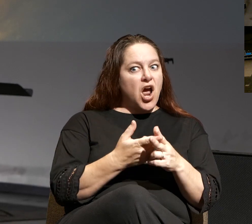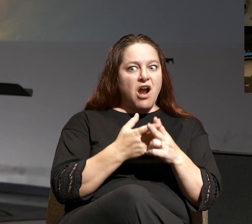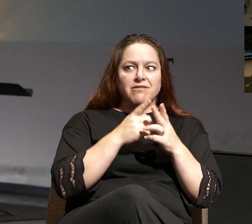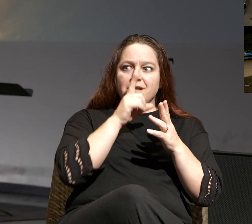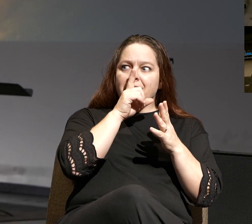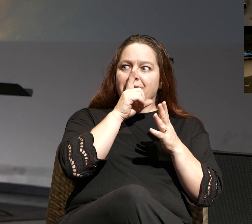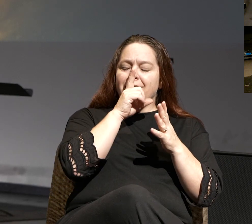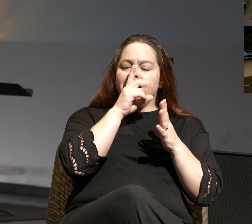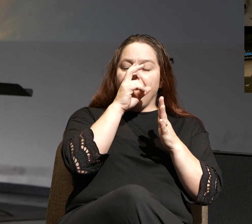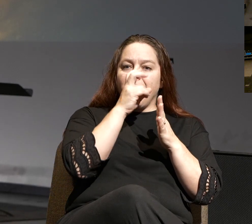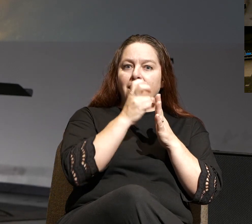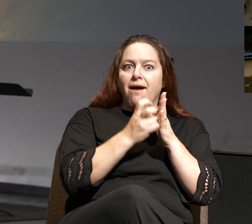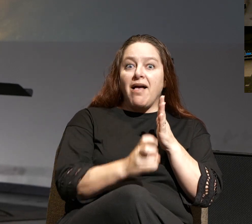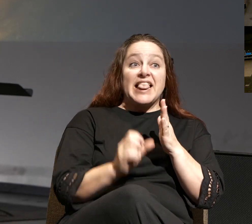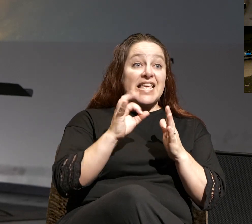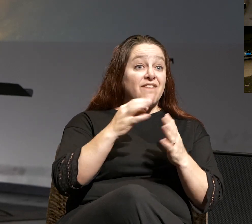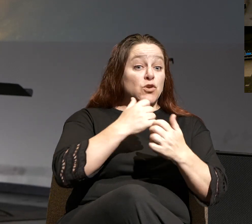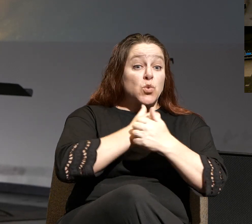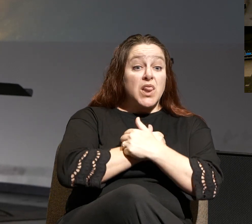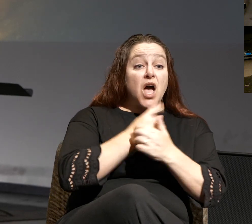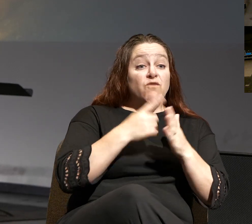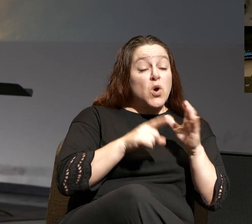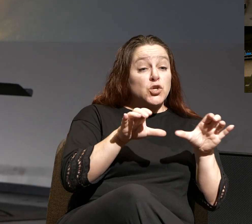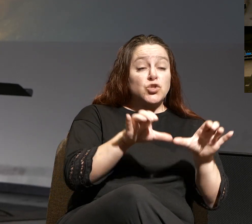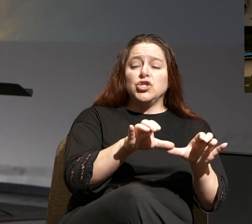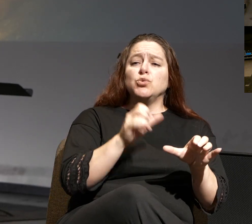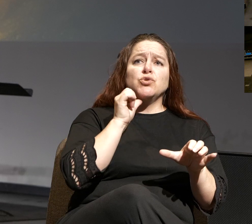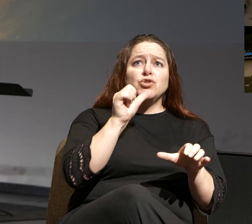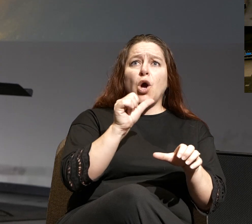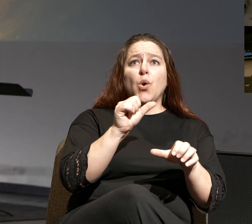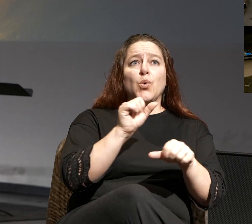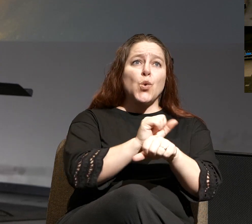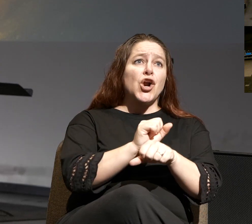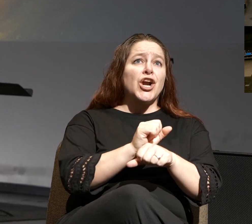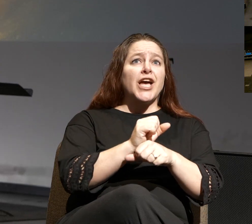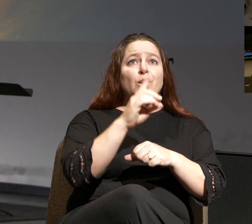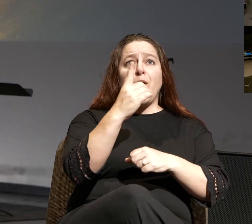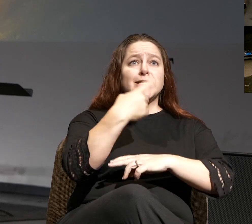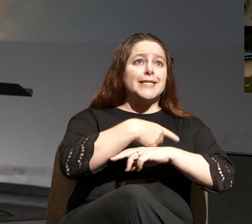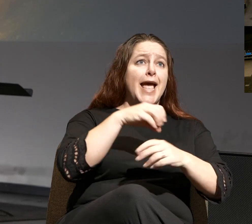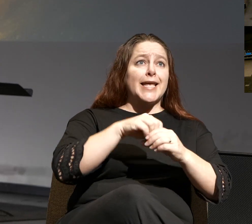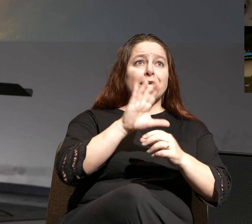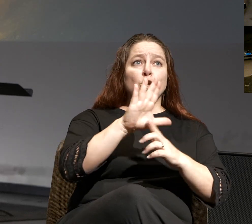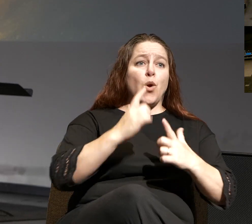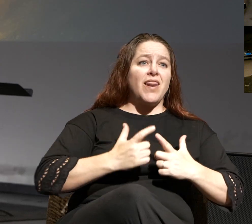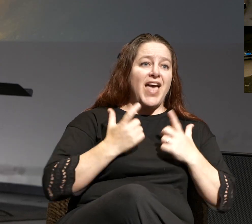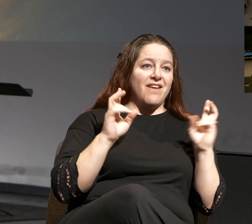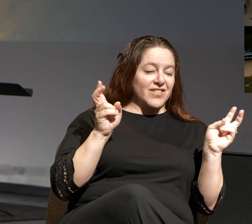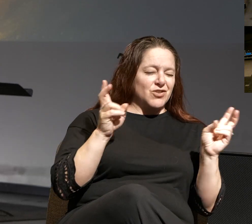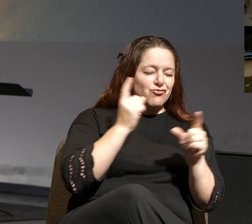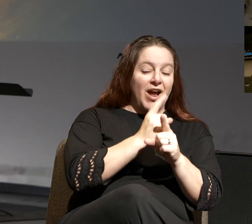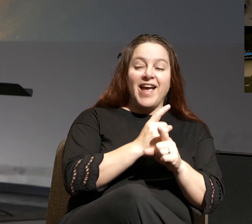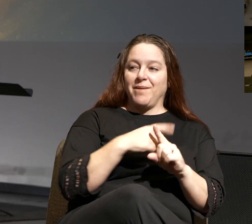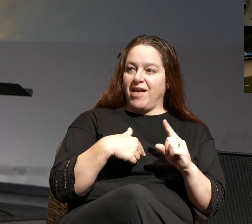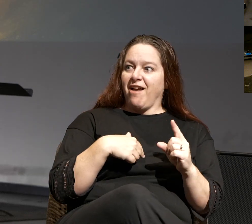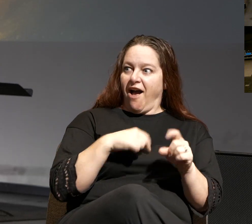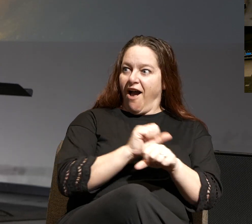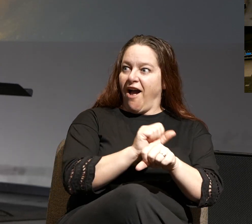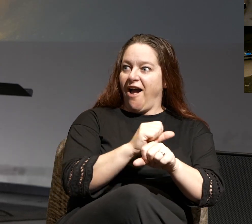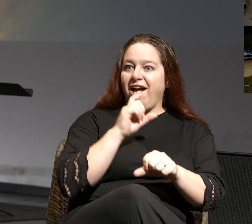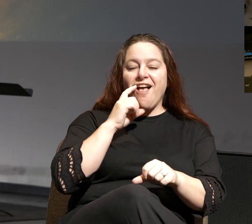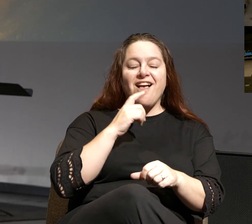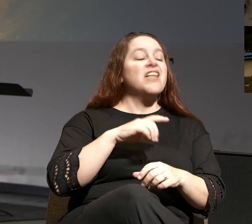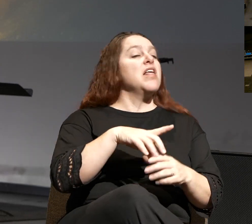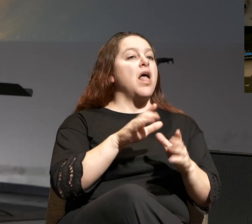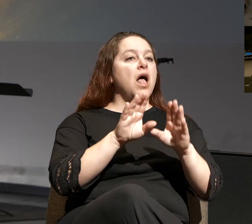in love with this statement, you know, if you love what you do, you don't work a day in your life. I totally get it now. Like, I'm making so much money. And we're in the middle of this game, and all of a the